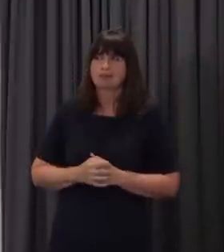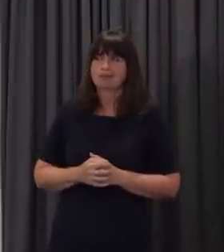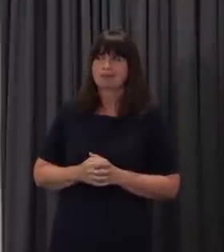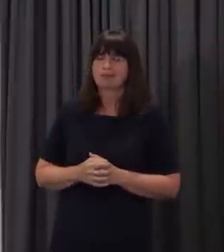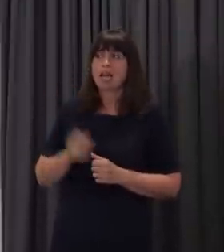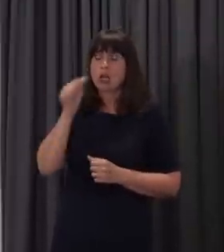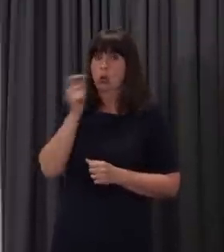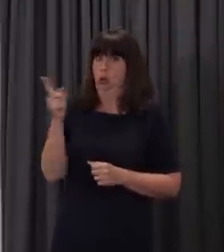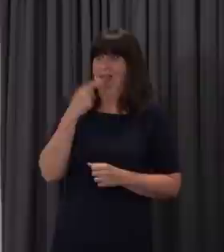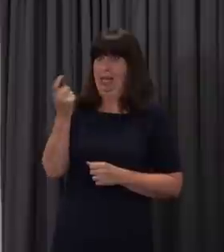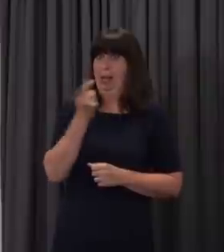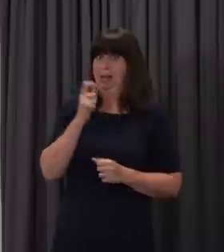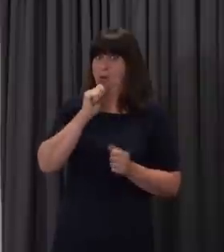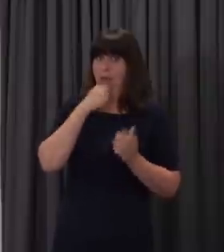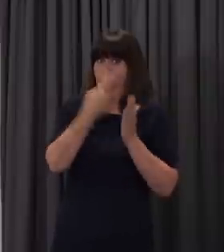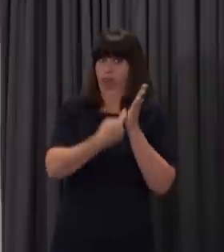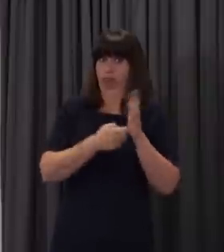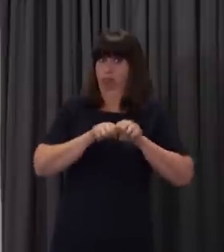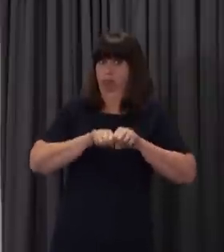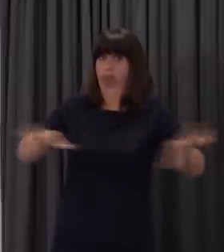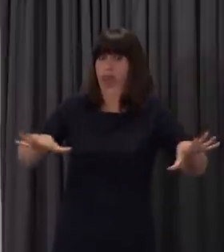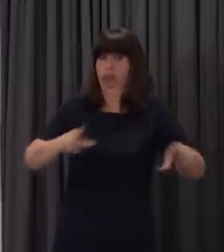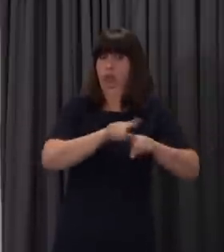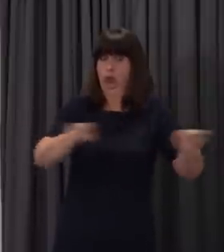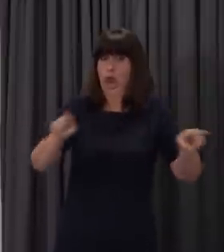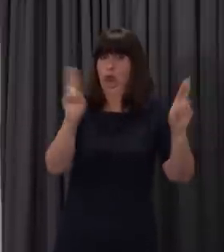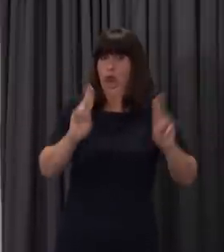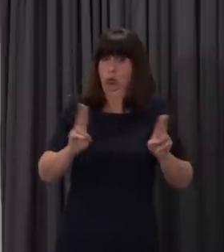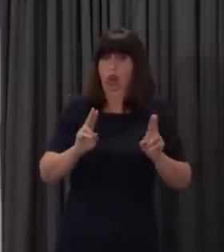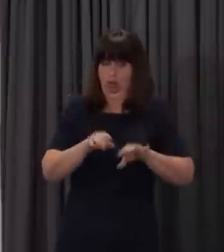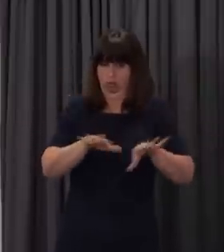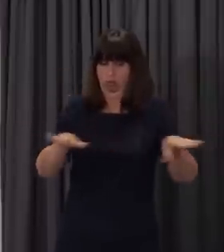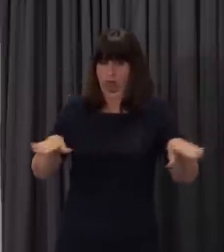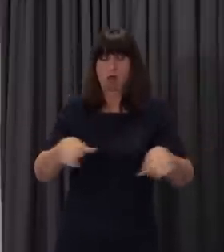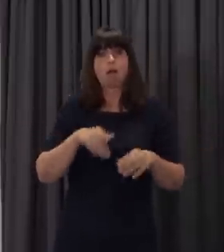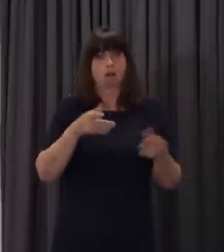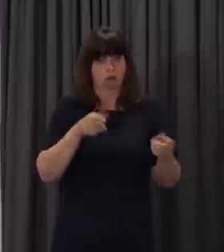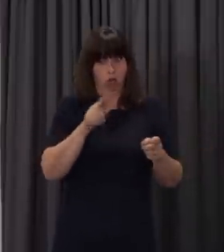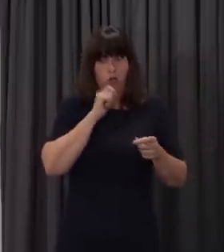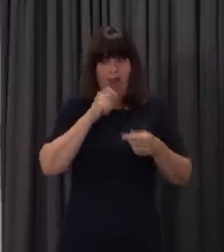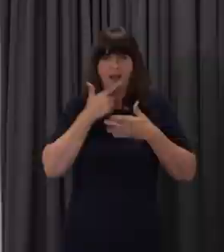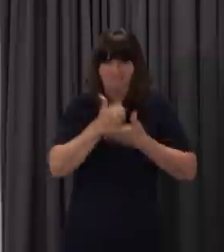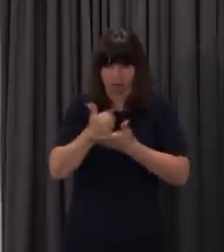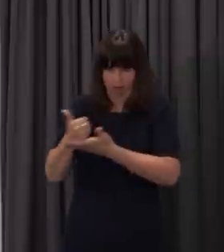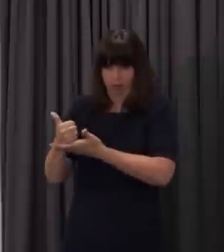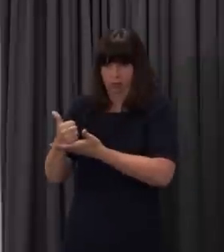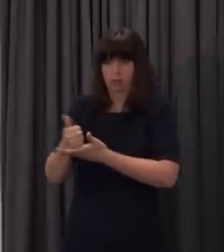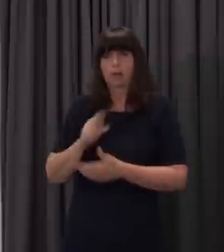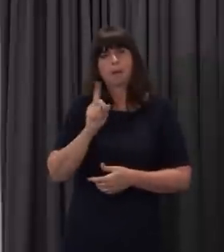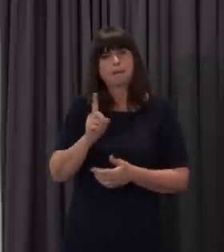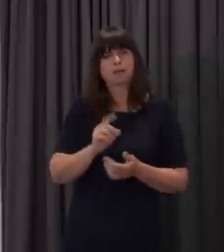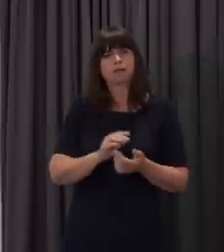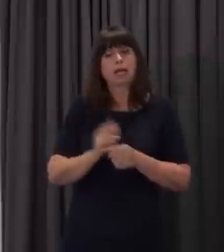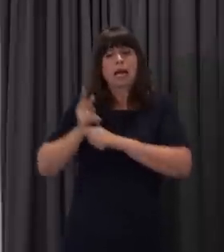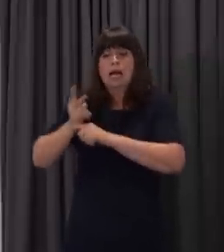publish guidance. You said that earlier. But when schools reopen, what in more practical detail do you say to parents and